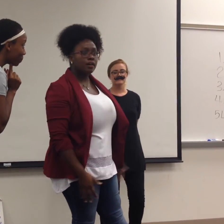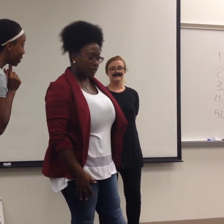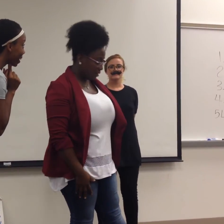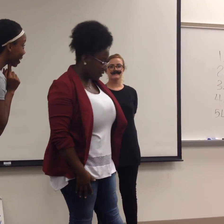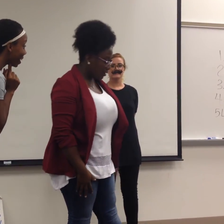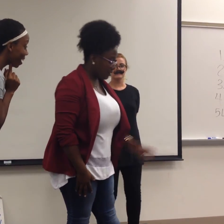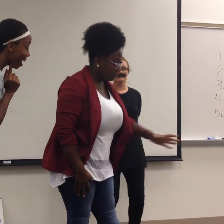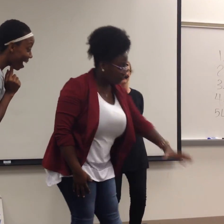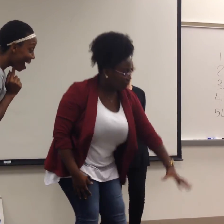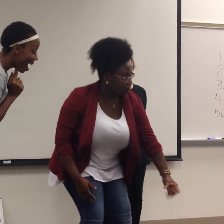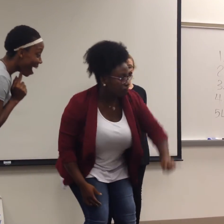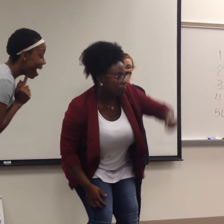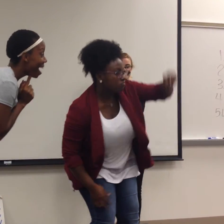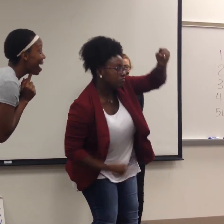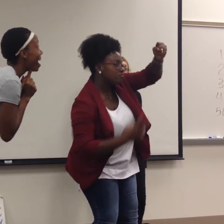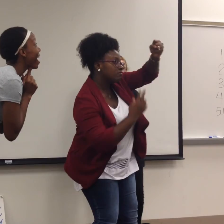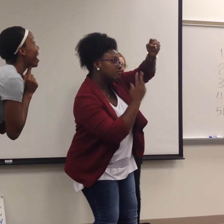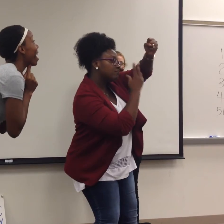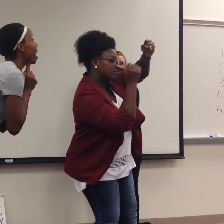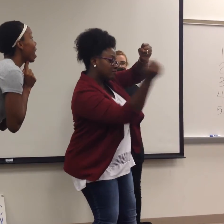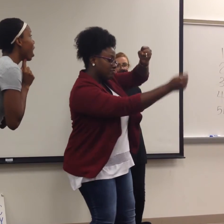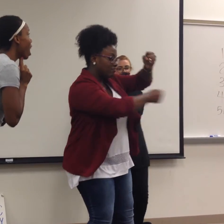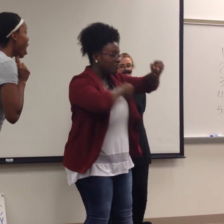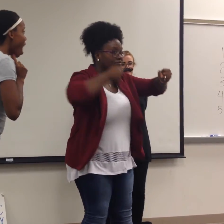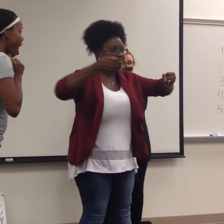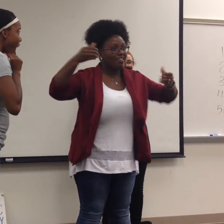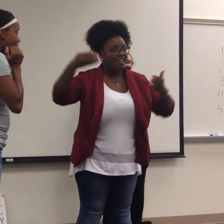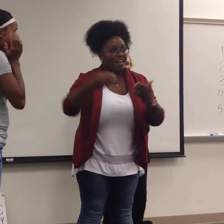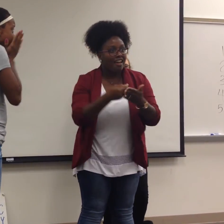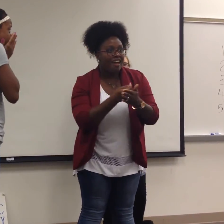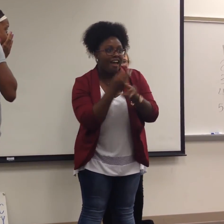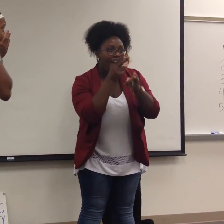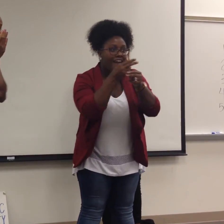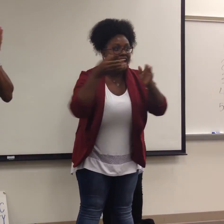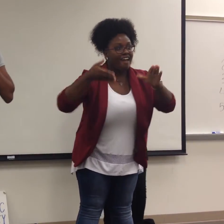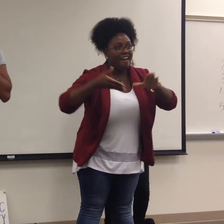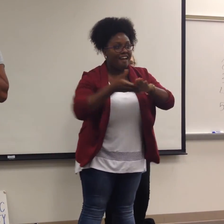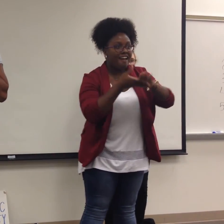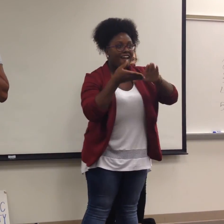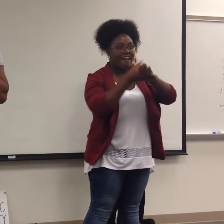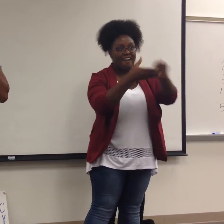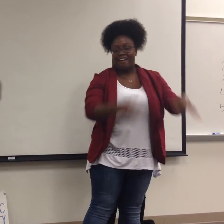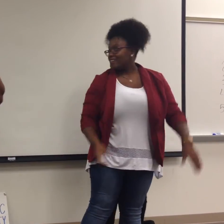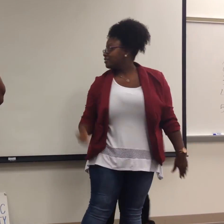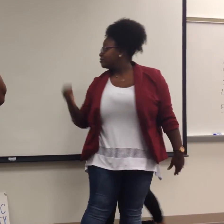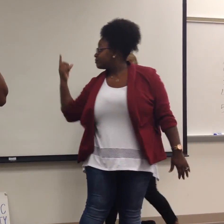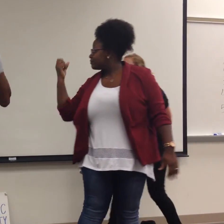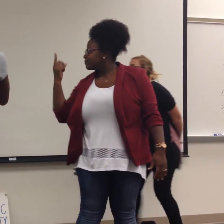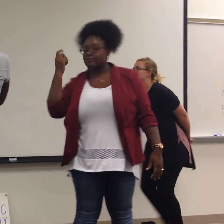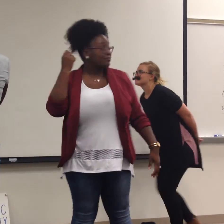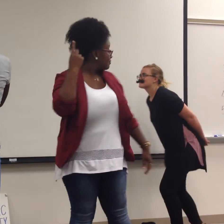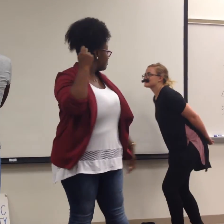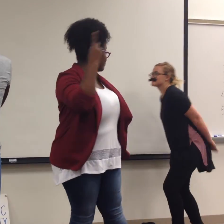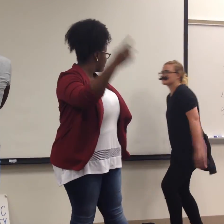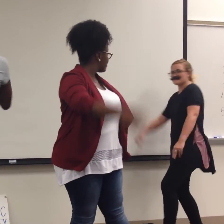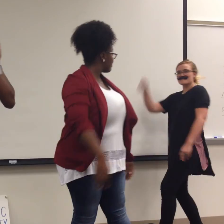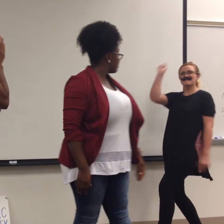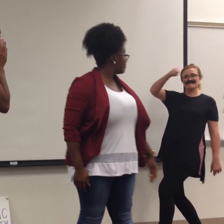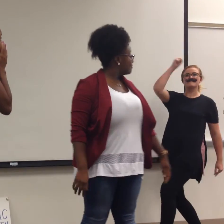closet for With a mammoth and some clippers With find out, you bunny slippers Grasp the message there Right